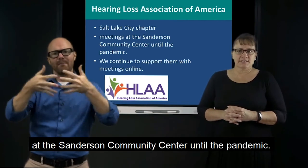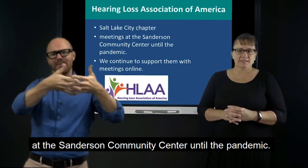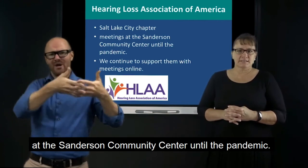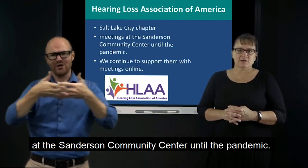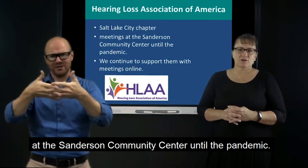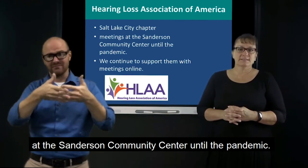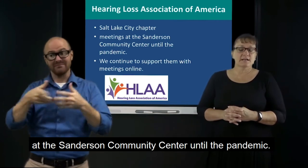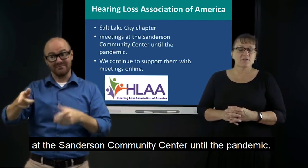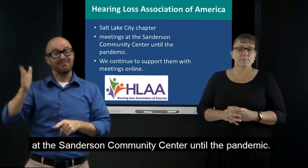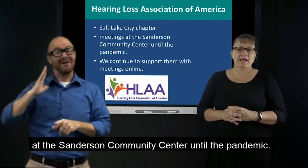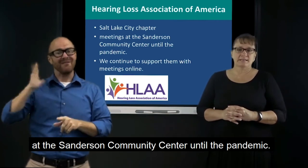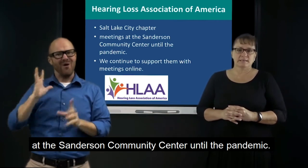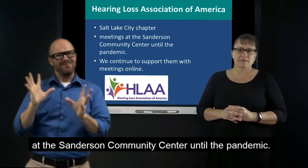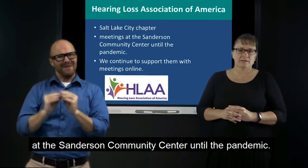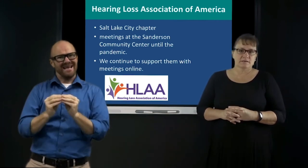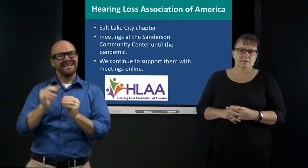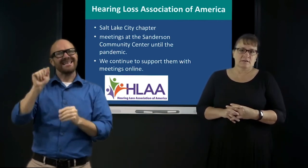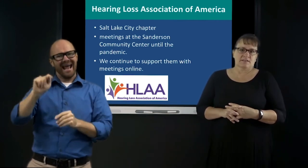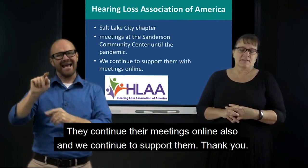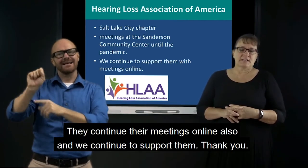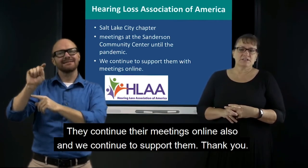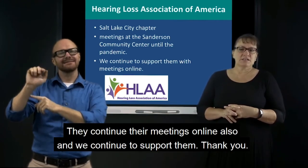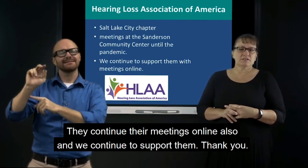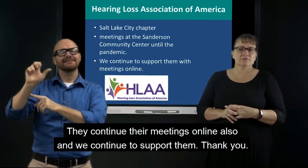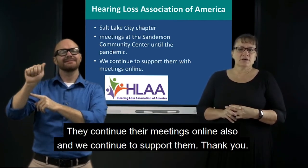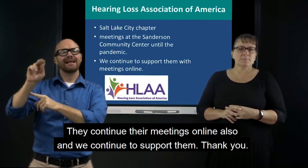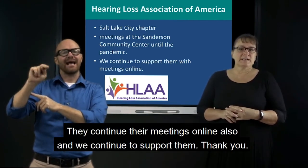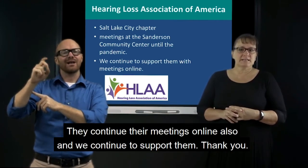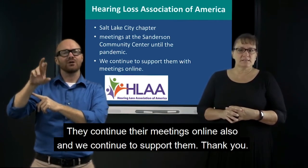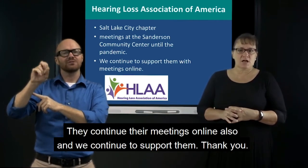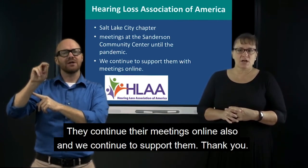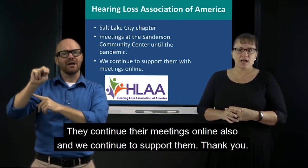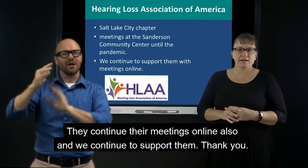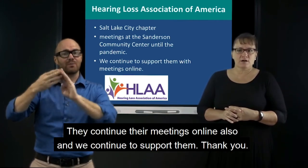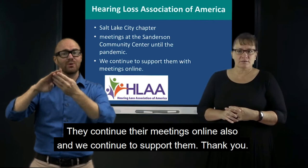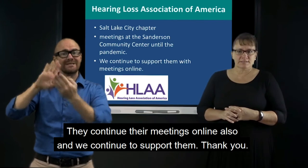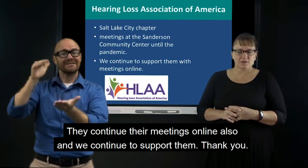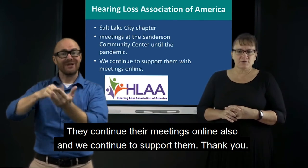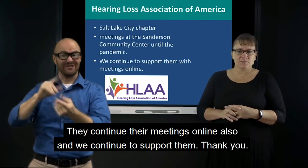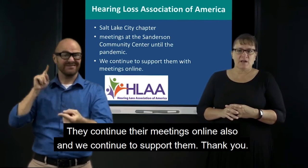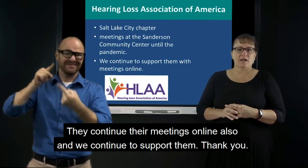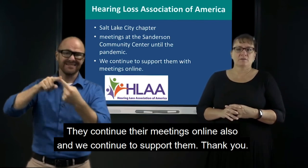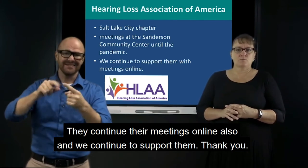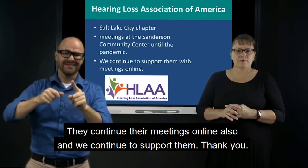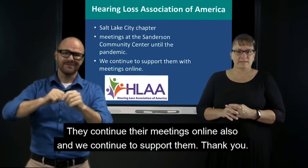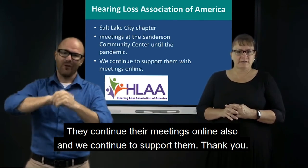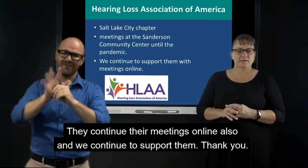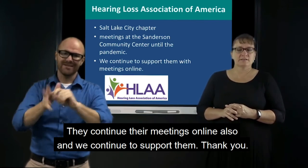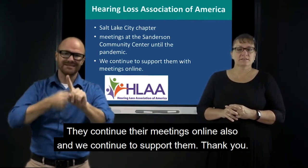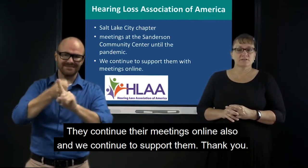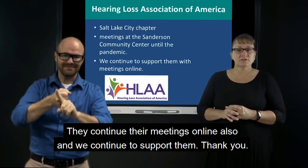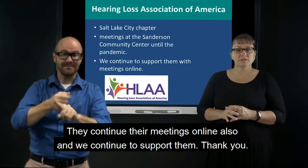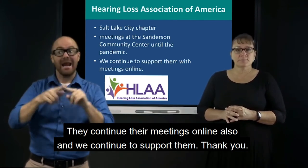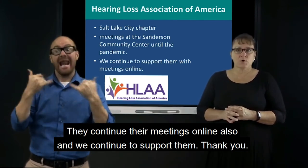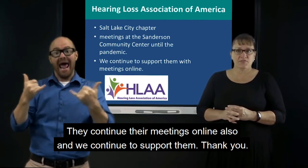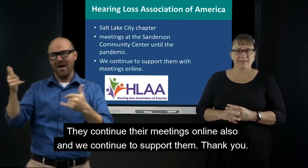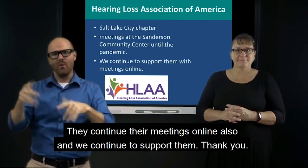Center until the pandemic. They continue their meetings online also, and we continue to support them.